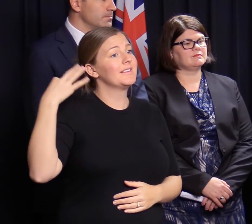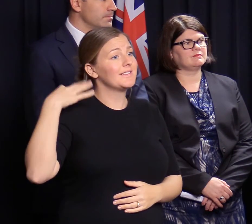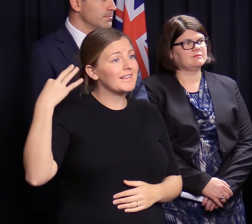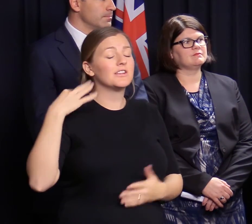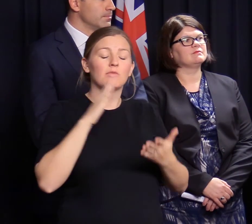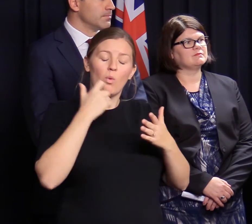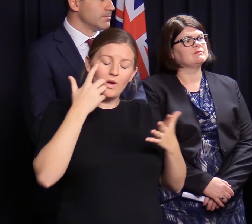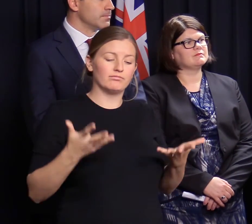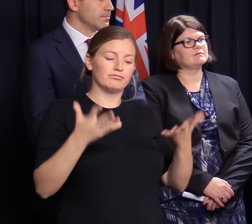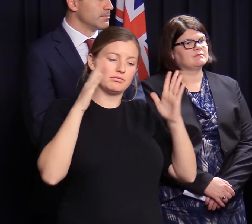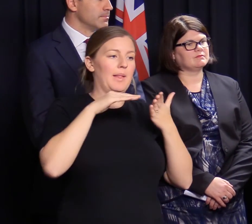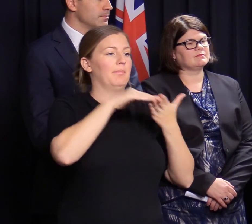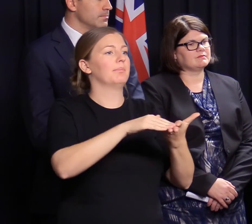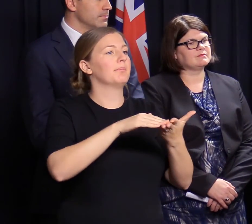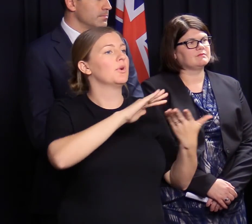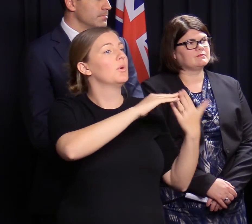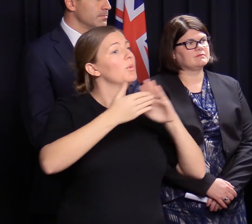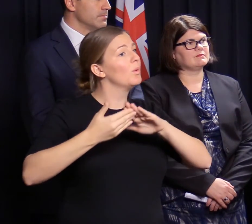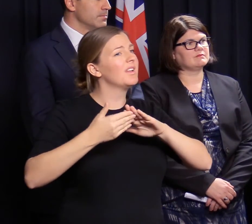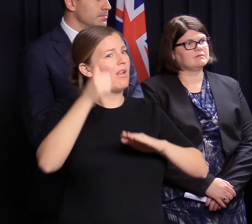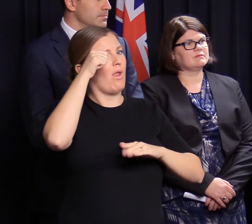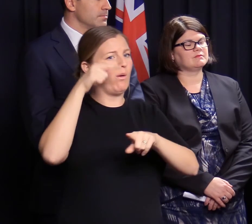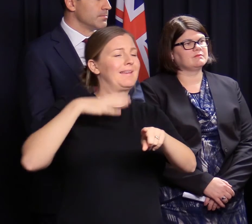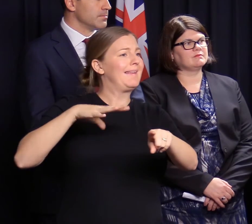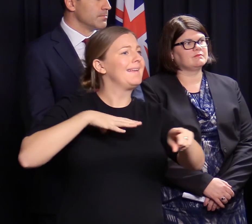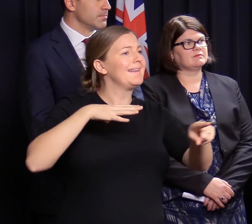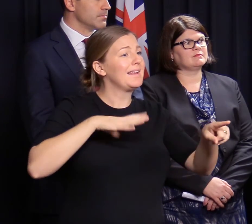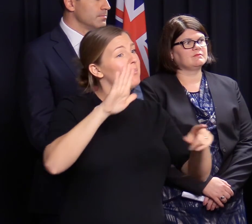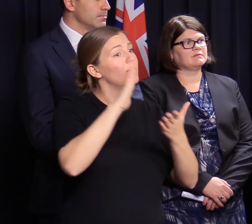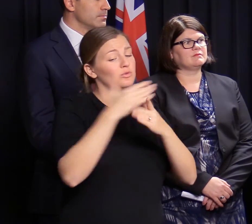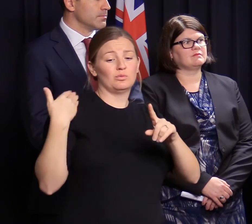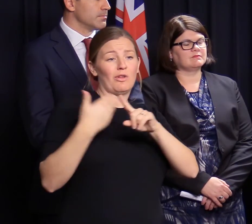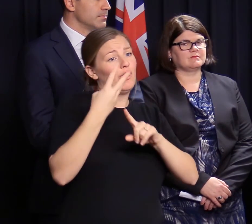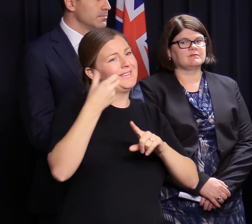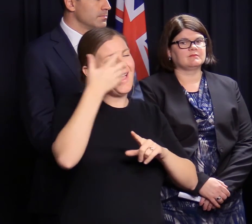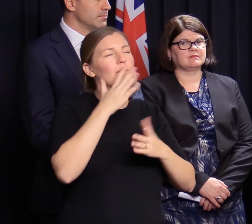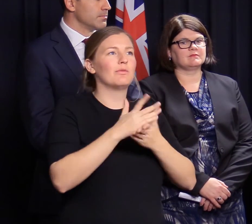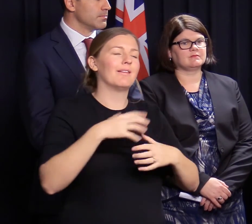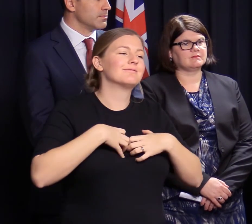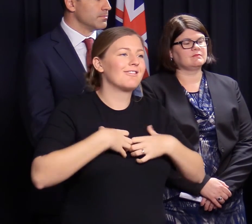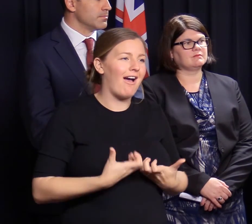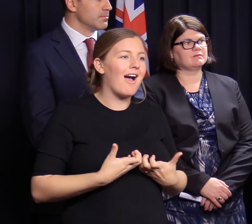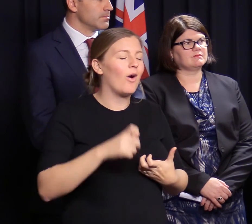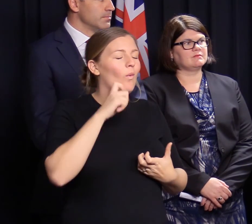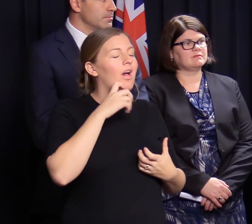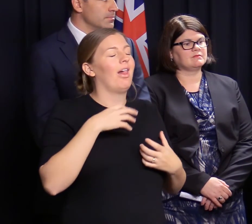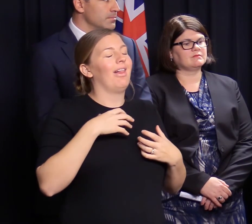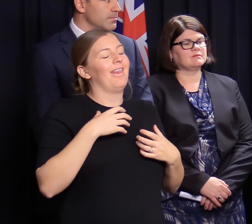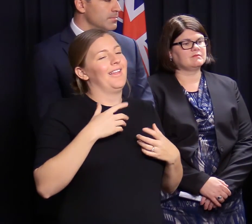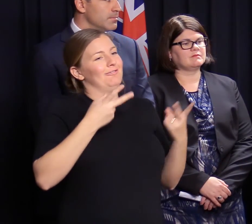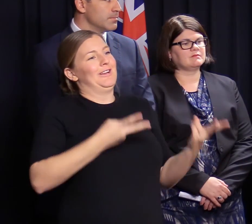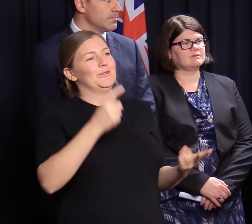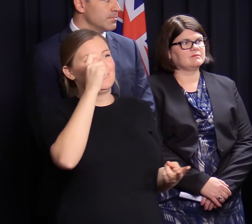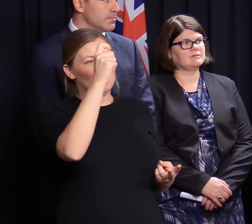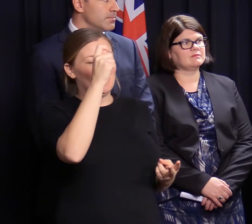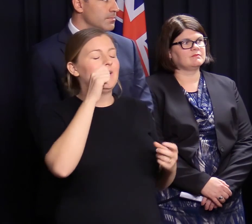always there to assist the community in times of need. But it's fair to say that after the last 36 hours they are tired. They'll be looking forward to a well-earned rest. But we'll be getting